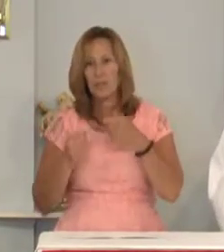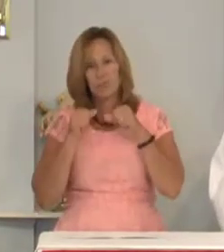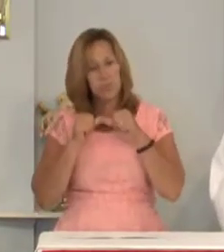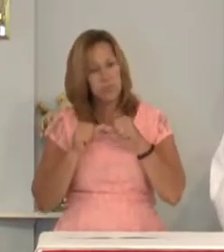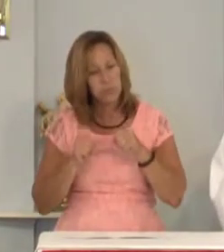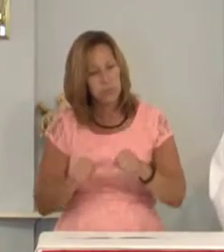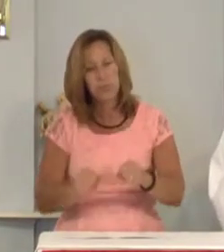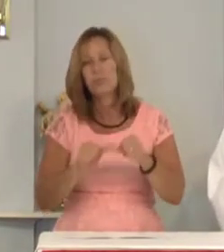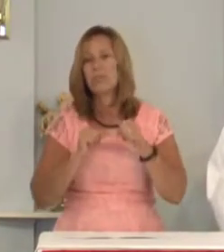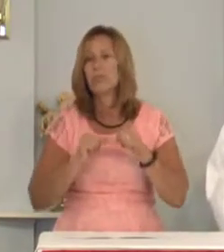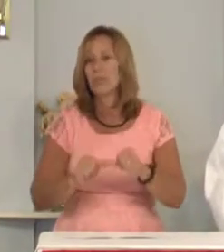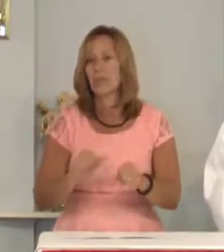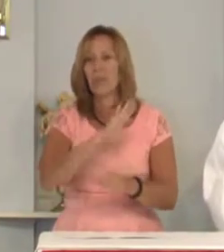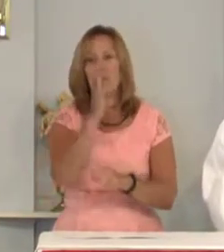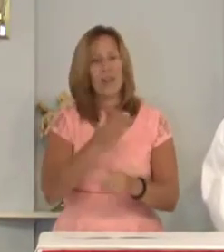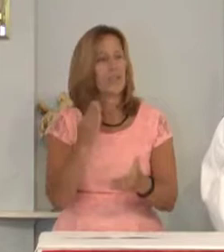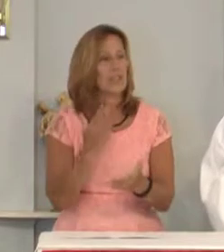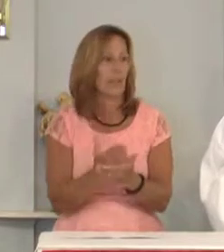stops.